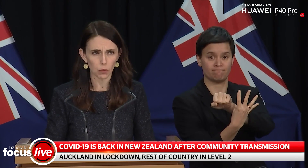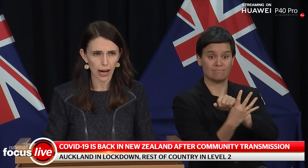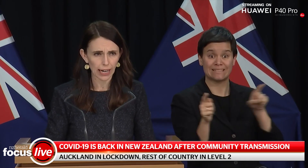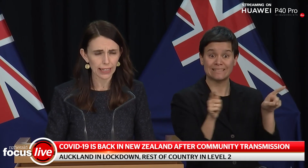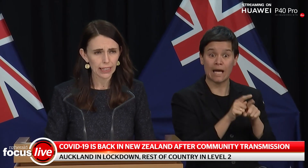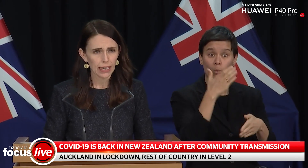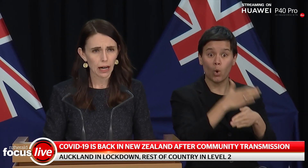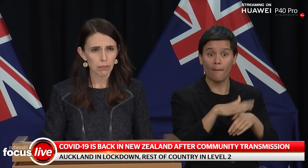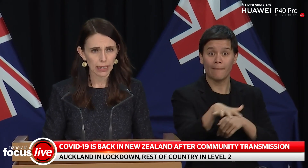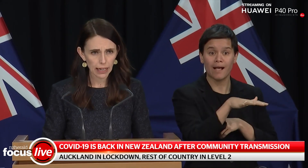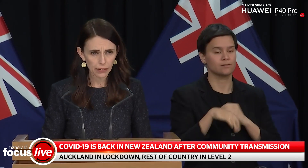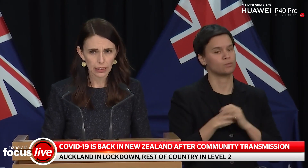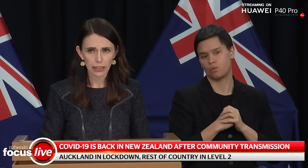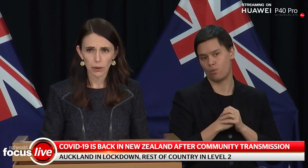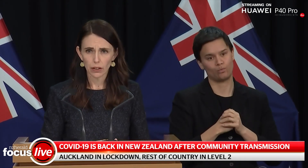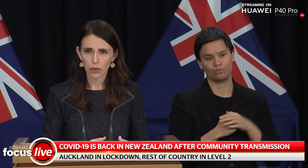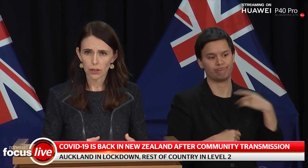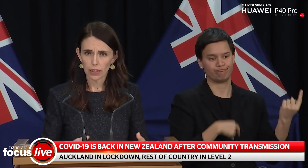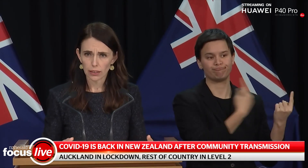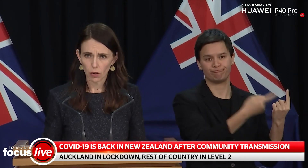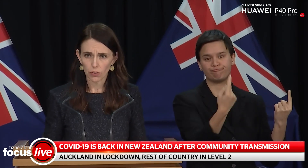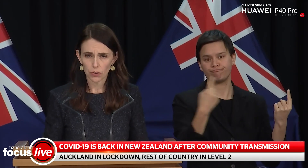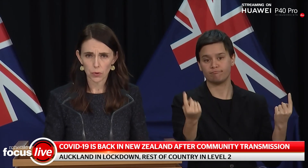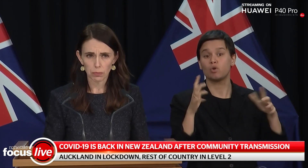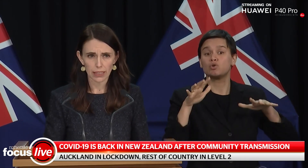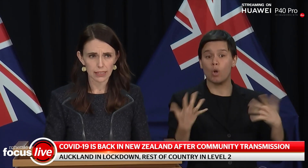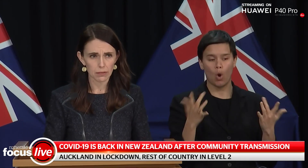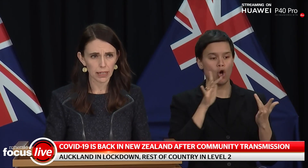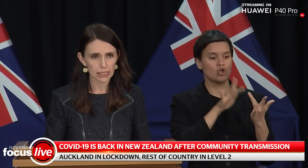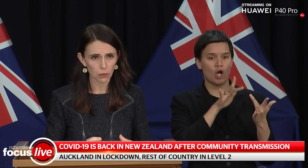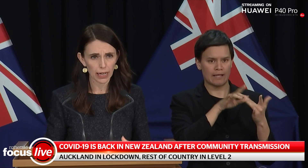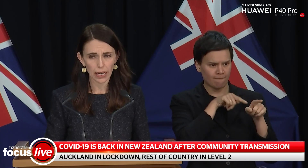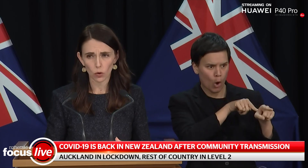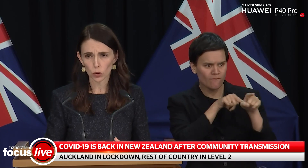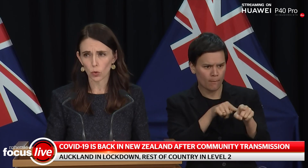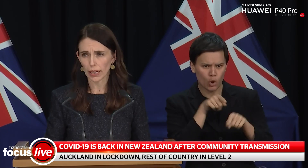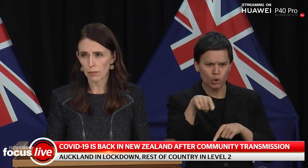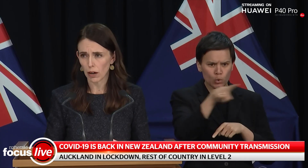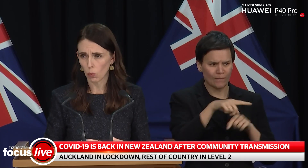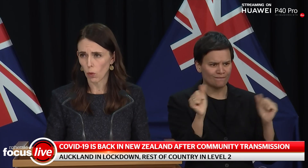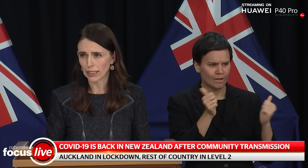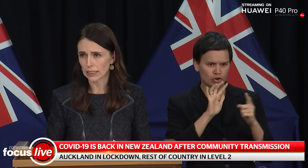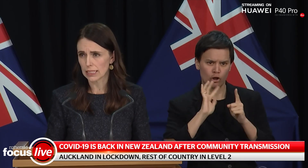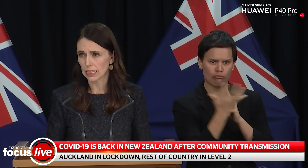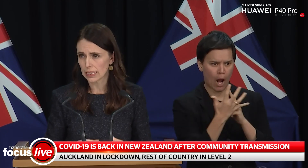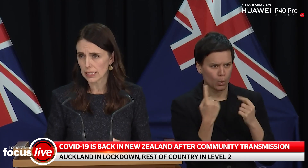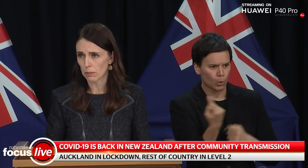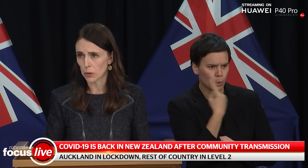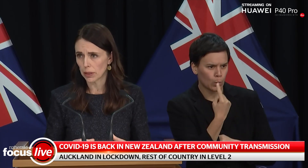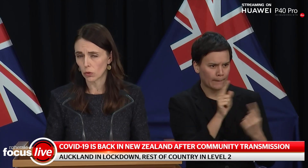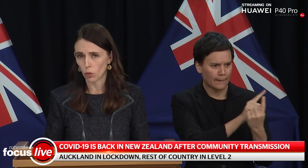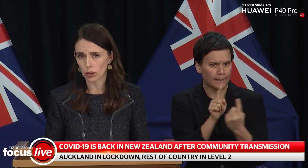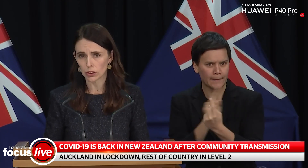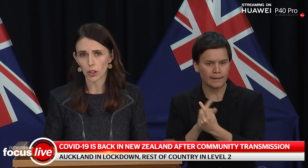underway, but currently we know that of those workplaces it means that we are not talking about one distinct